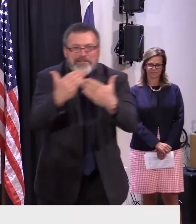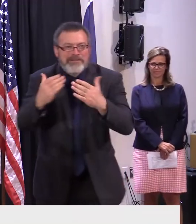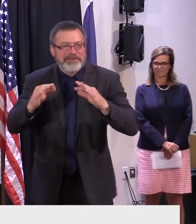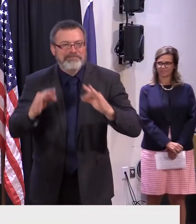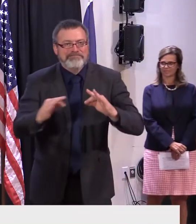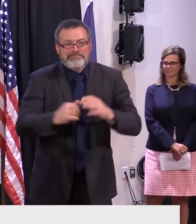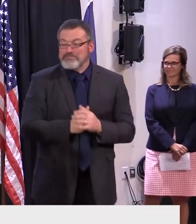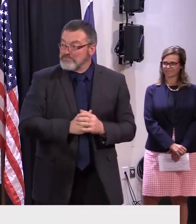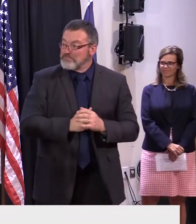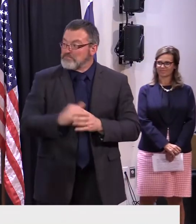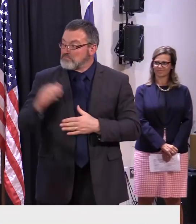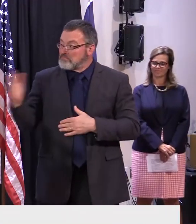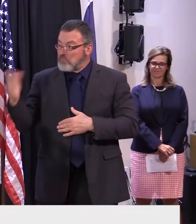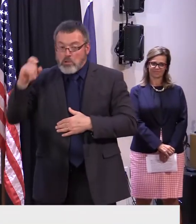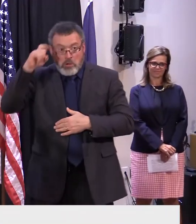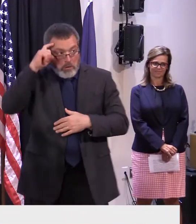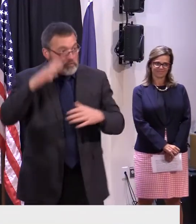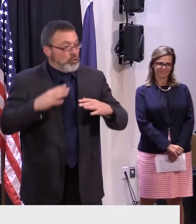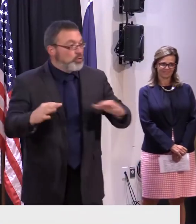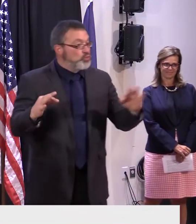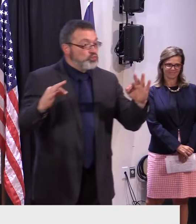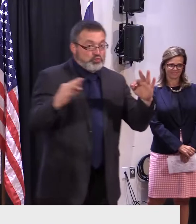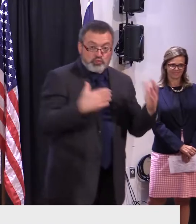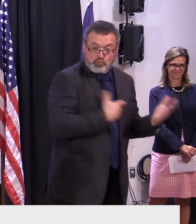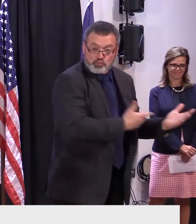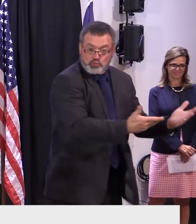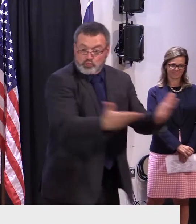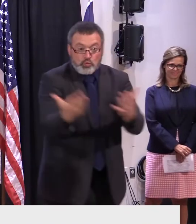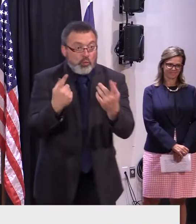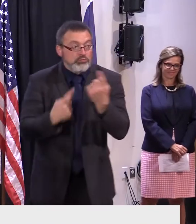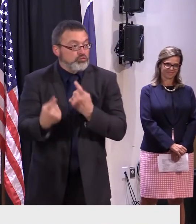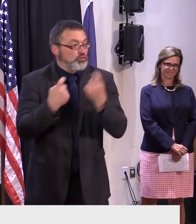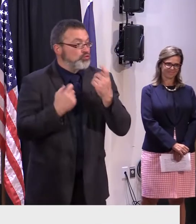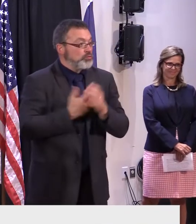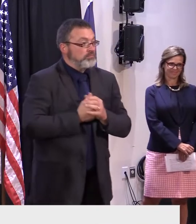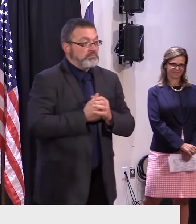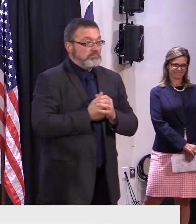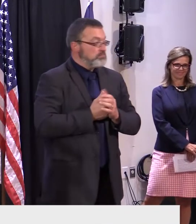With that, we'll open up to questions. We'll start with folks in the room.